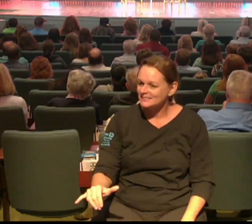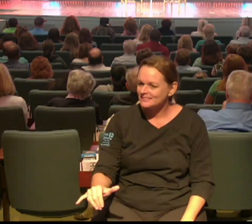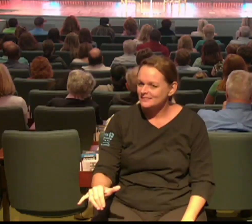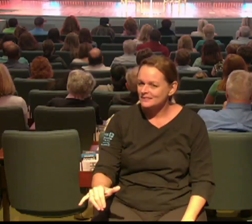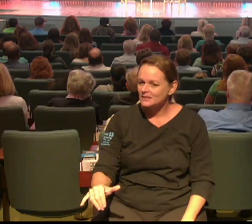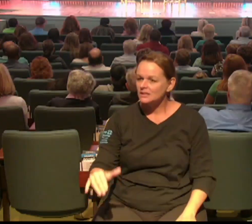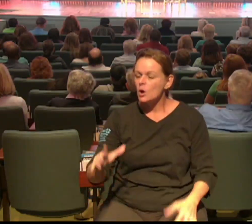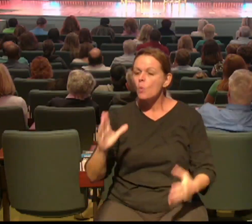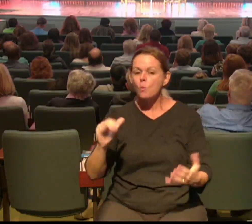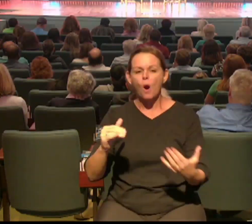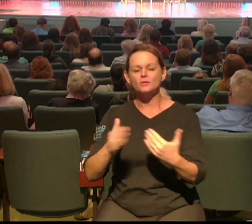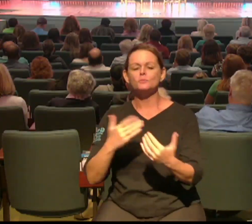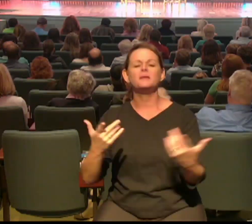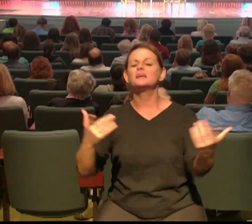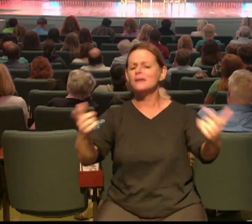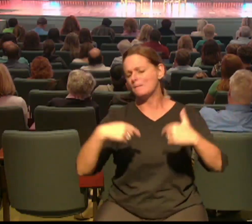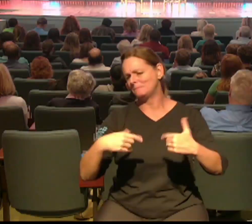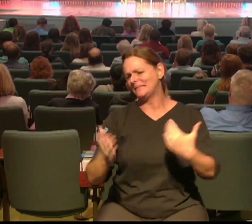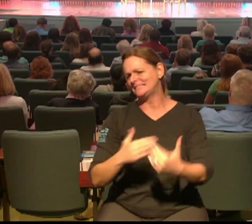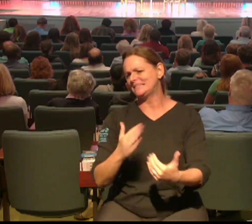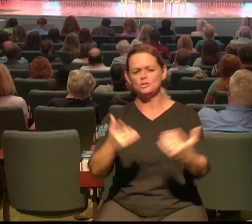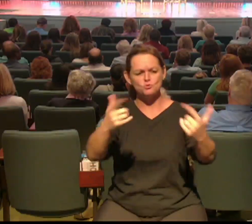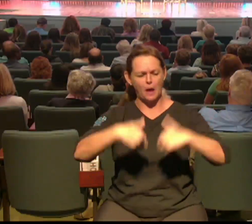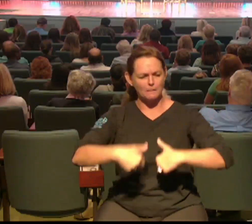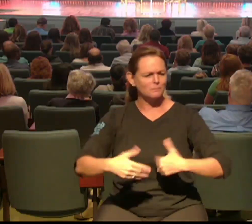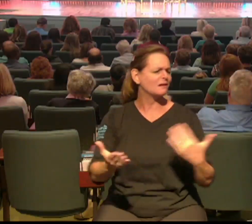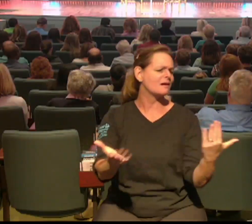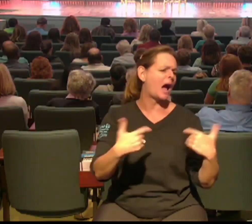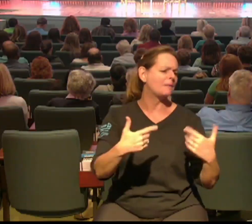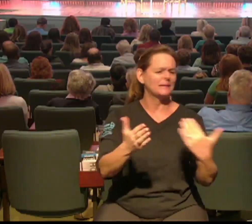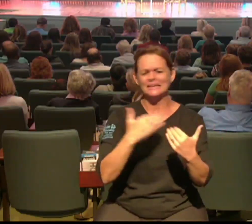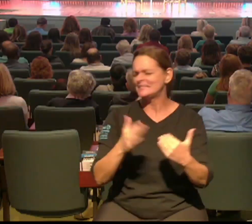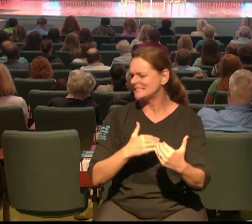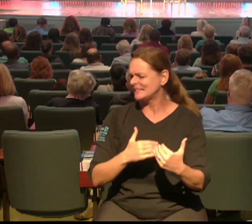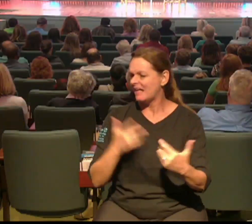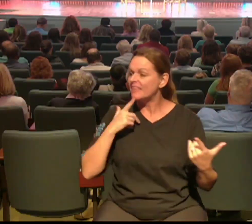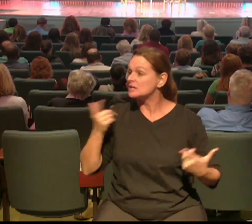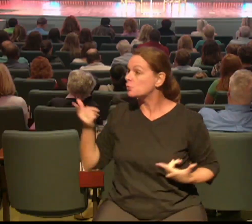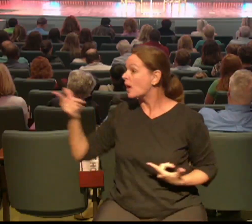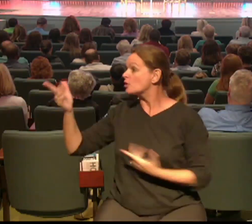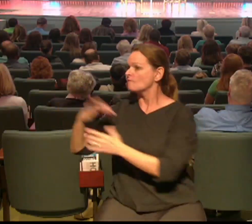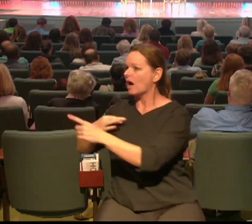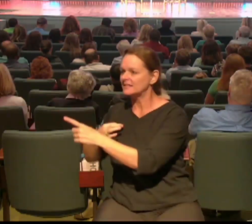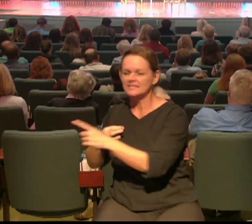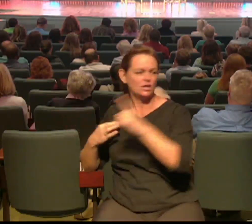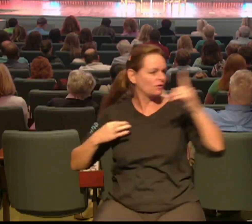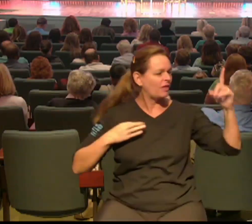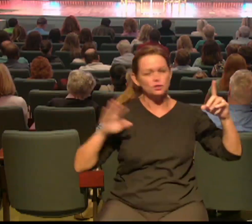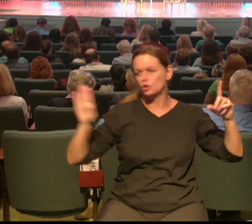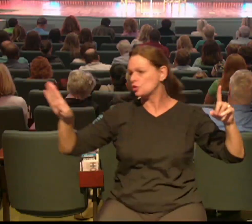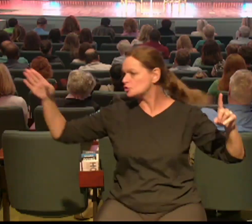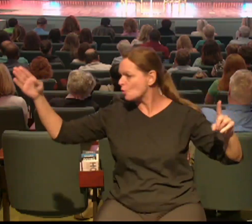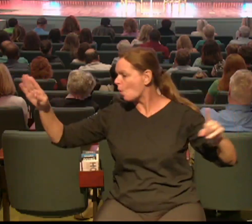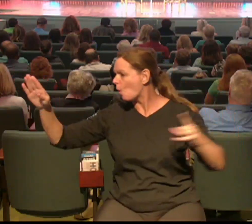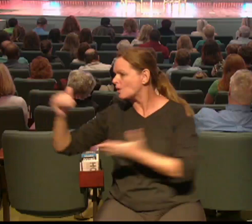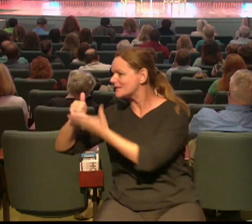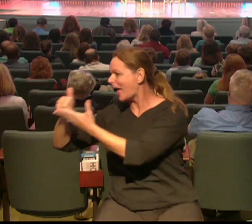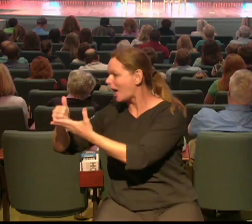every weekend that's why we we do what we do it's why so many of you serve in the parking lots and at the doors and help get the sanctuaries ready at all of our